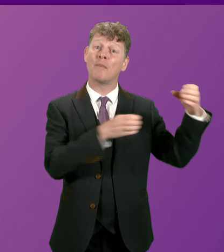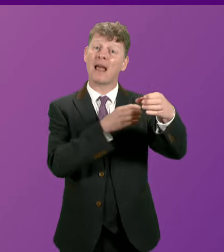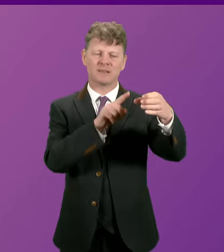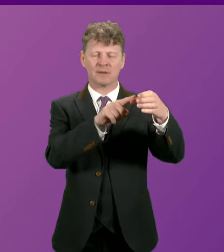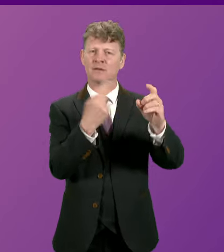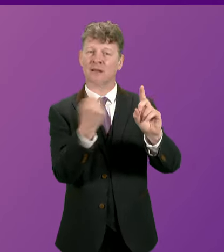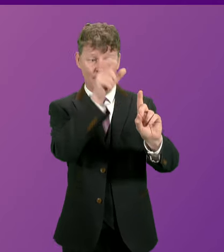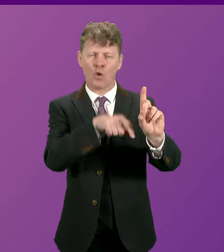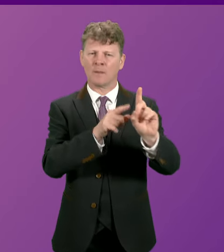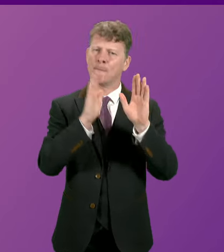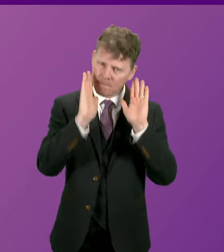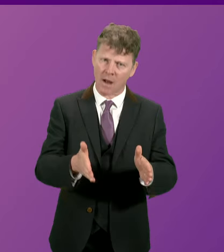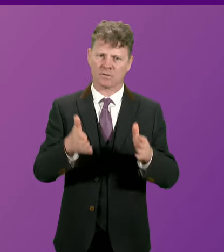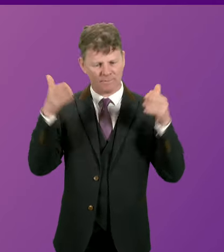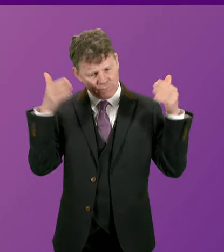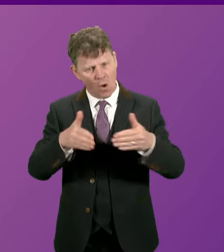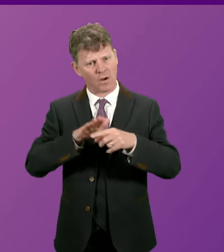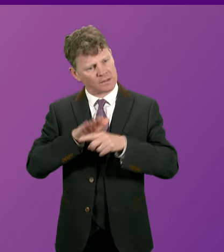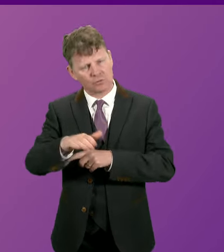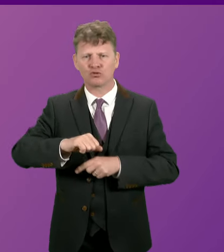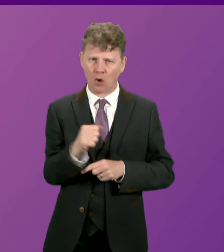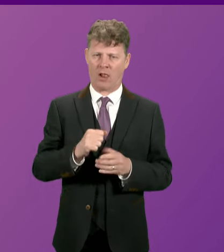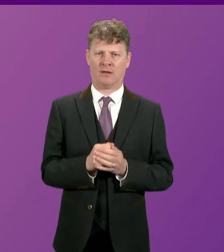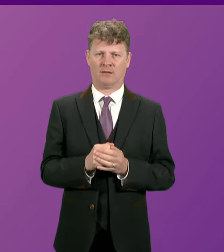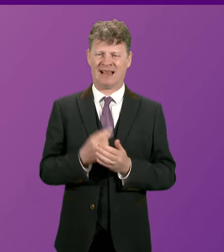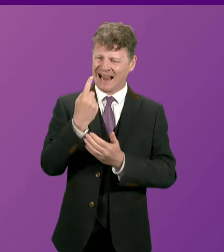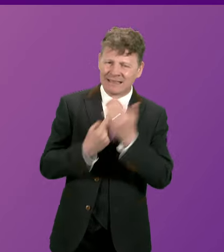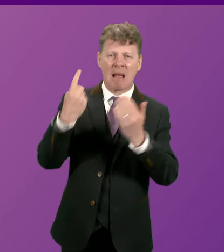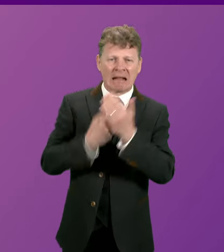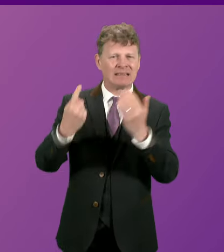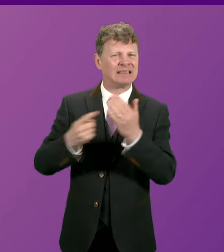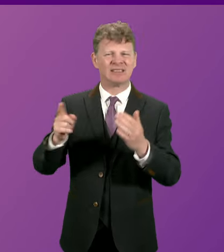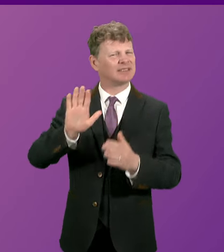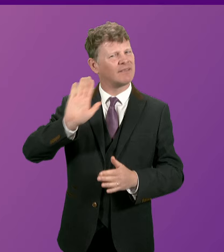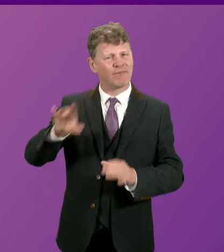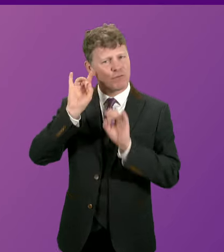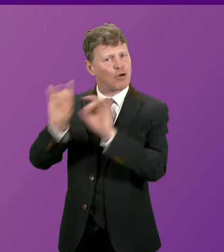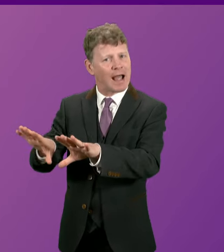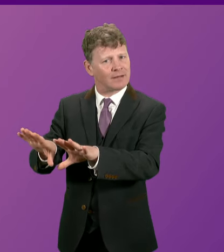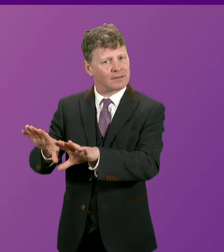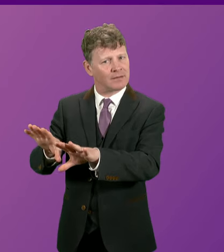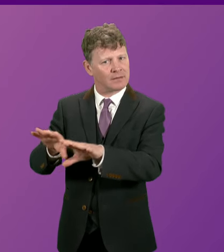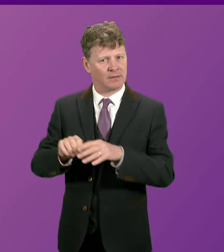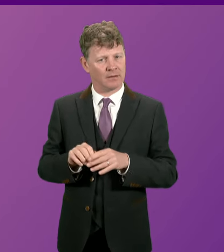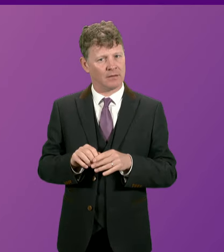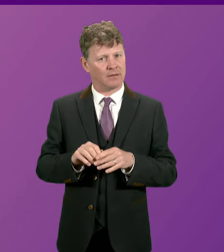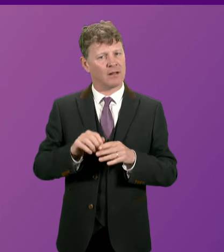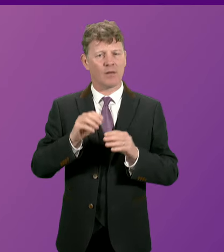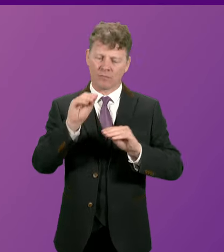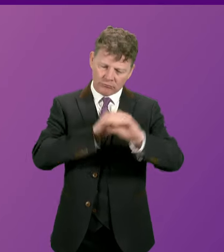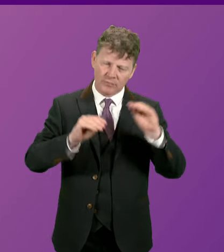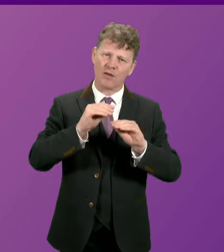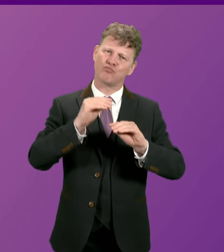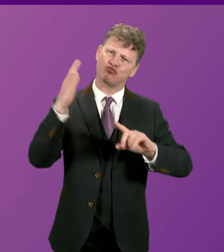matters to Scotland. They have to forget about independence and prioritise growing our economy,